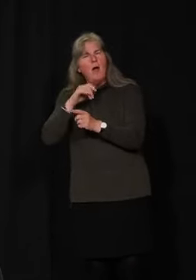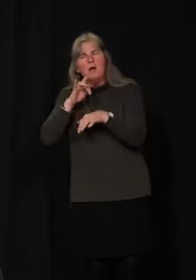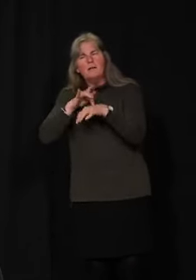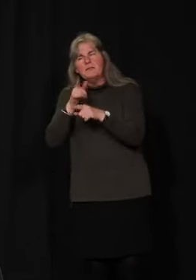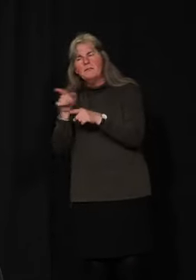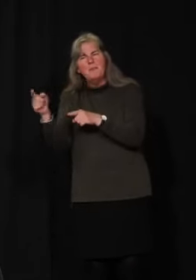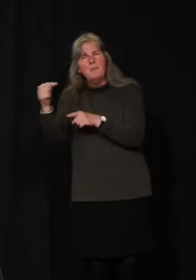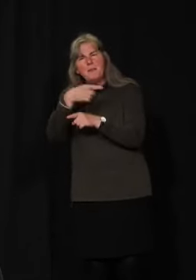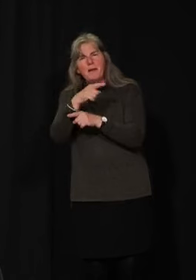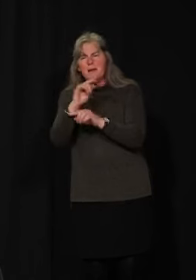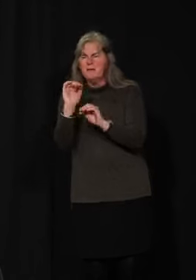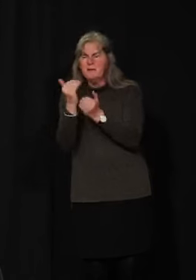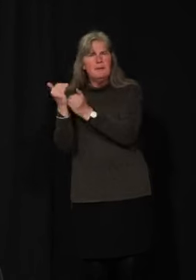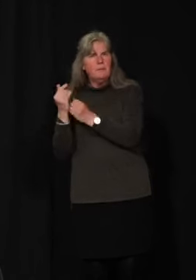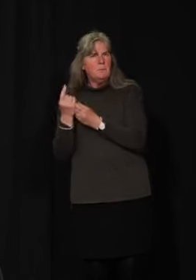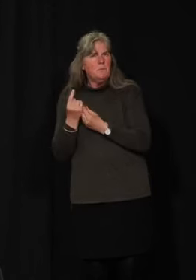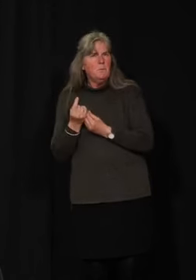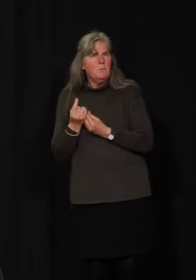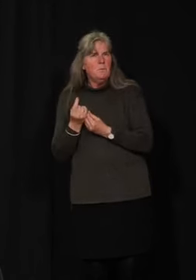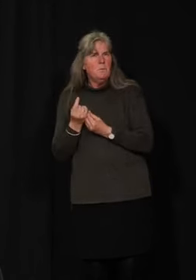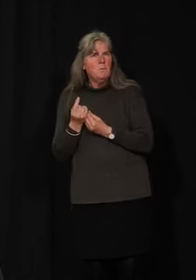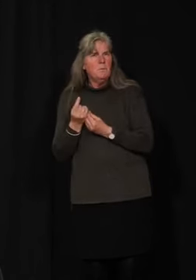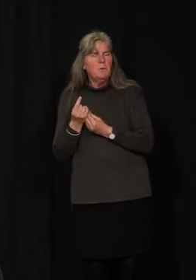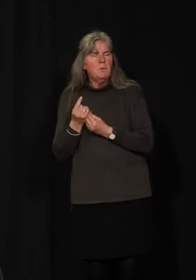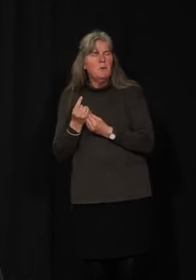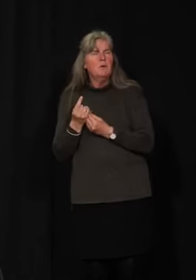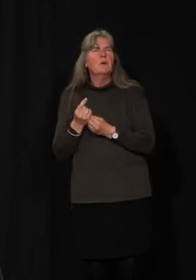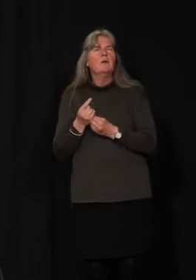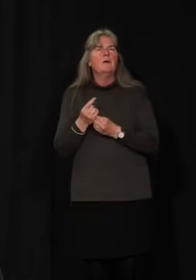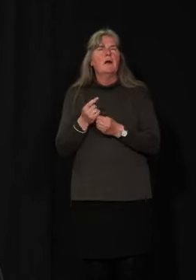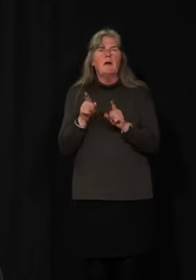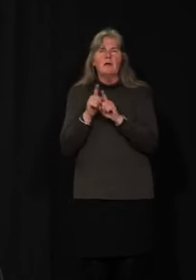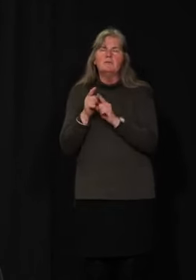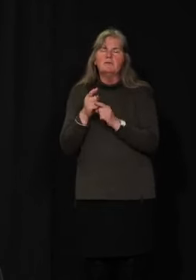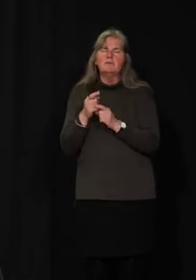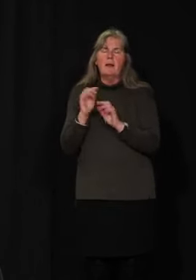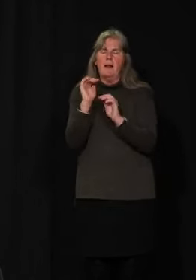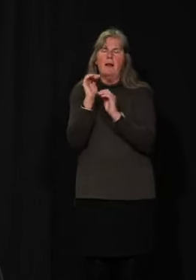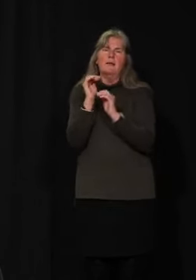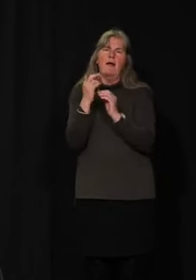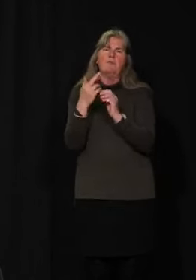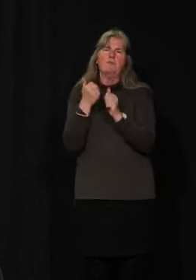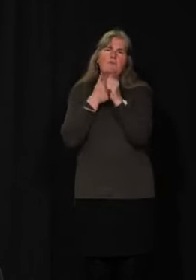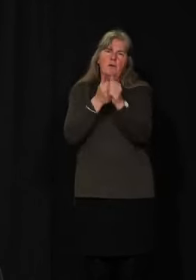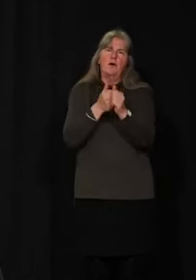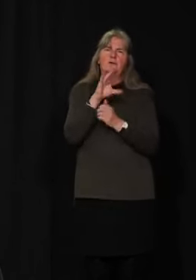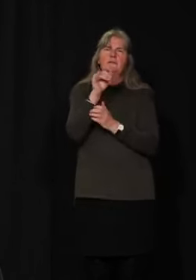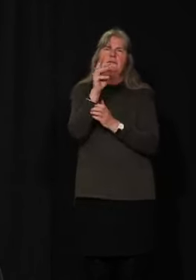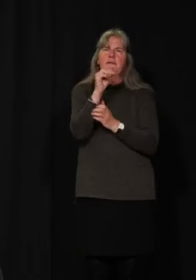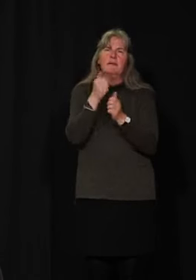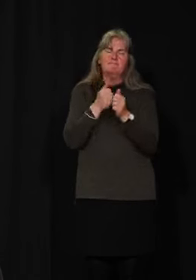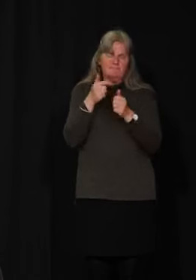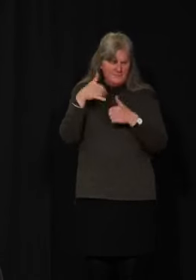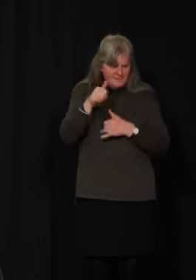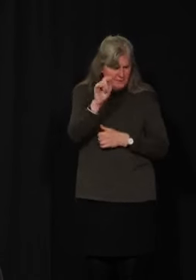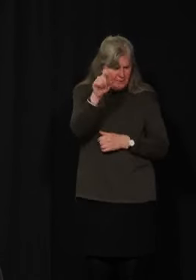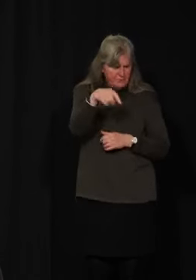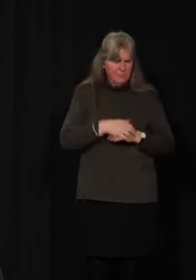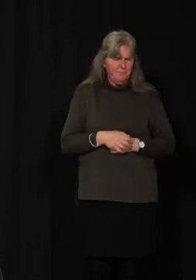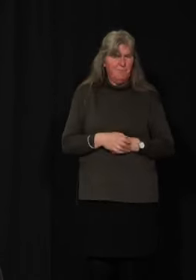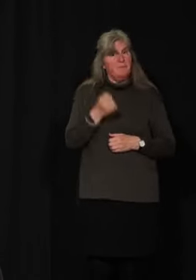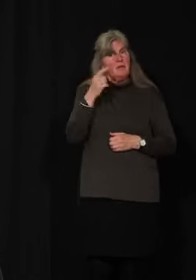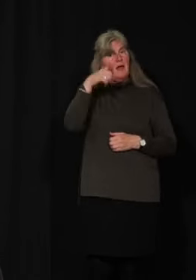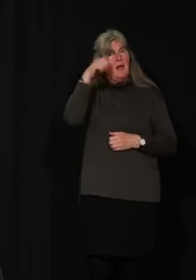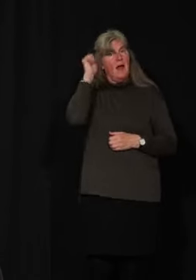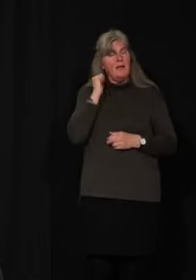and also the restrictions that are in place under SEMA, the Civil Emergency Measures Act. We need to keep in mind that the Alaska